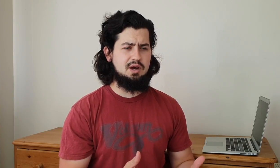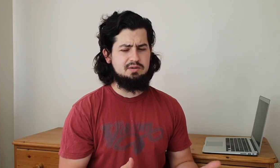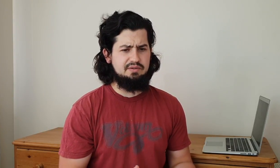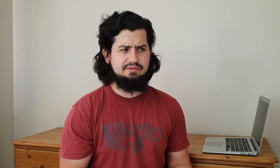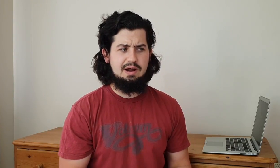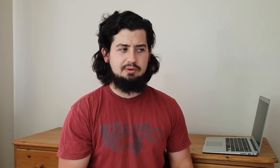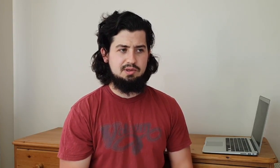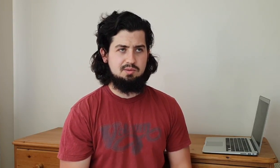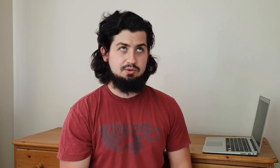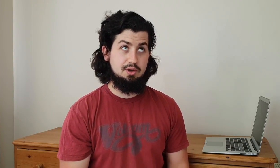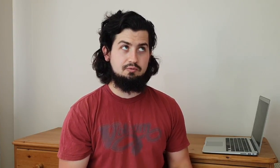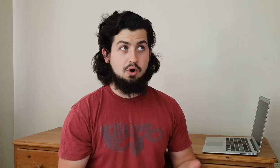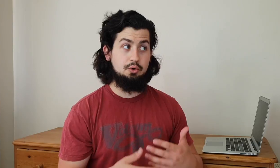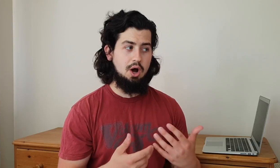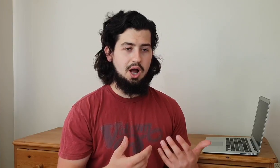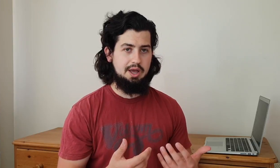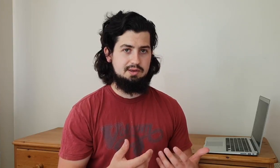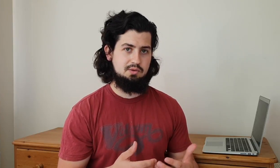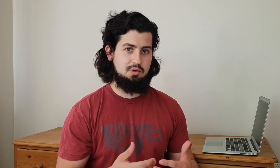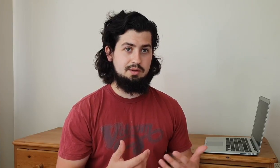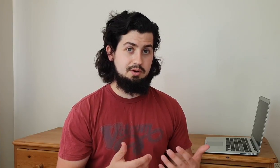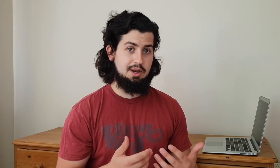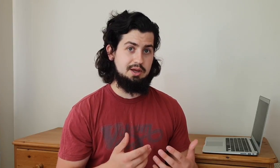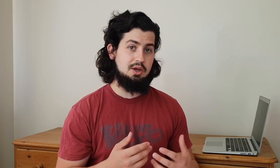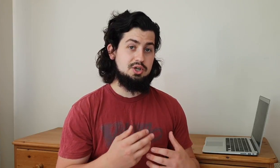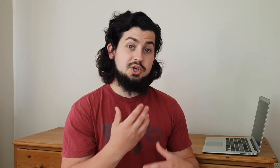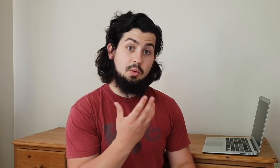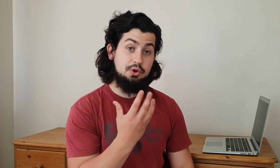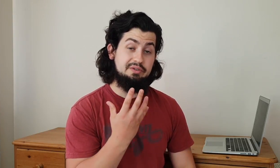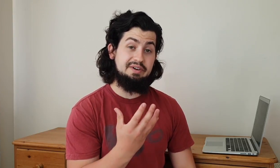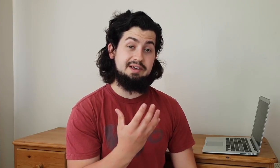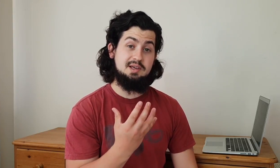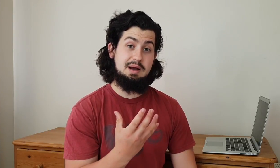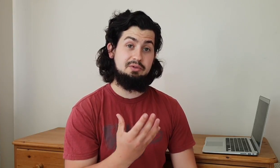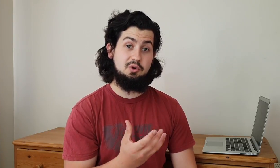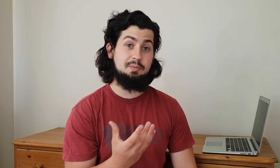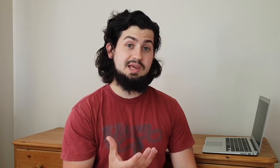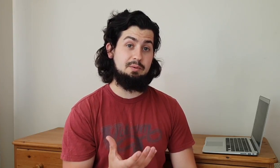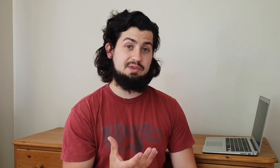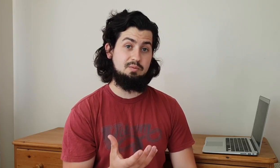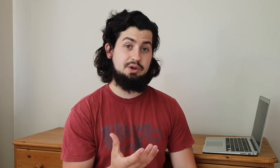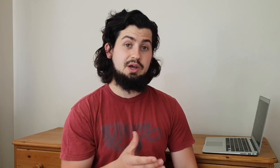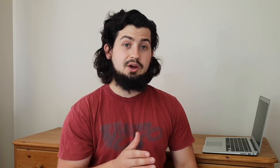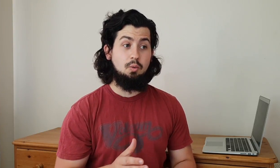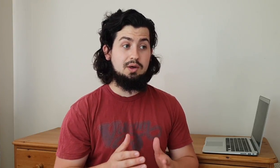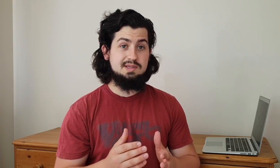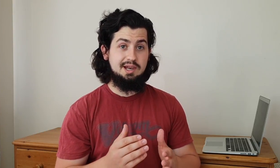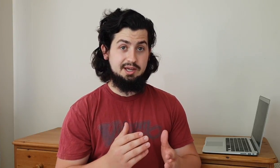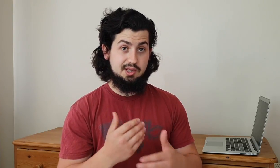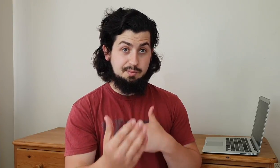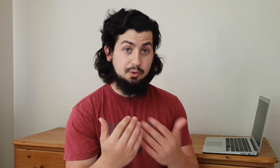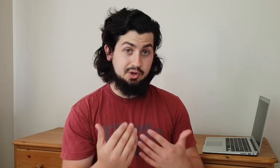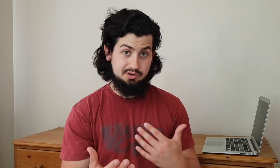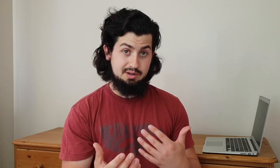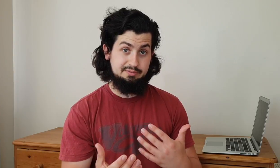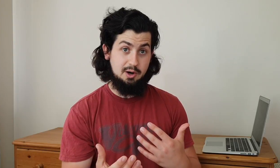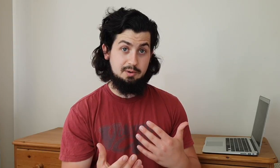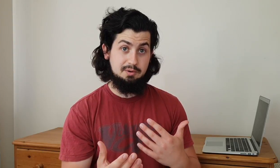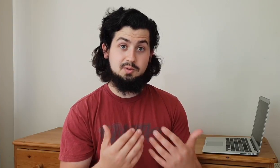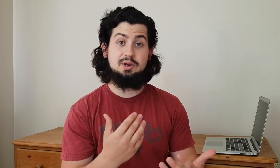kind of like frown at someone or like roll your eyes or like show on your face somehow that you're upset with someone whilst in like a spoken environment because we